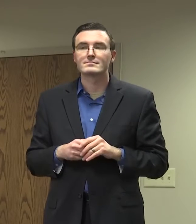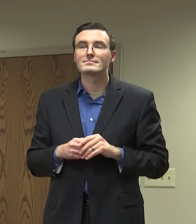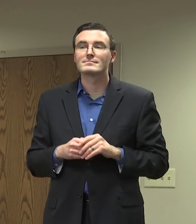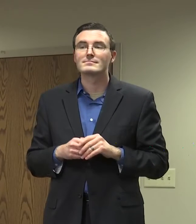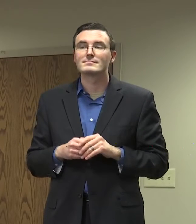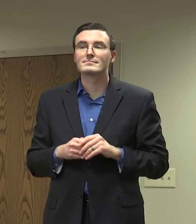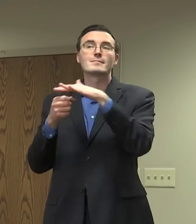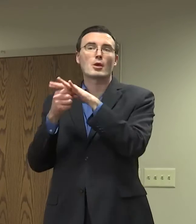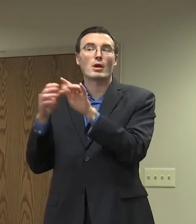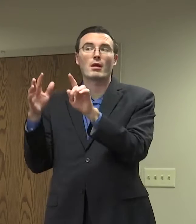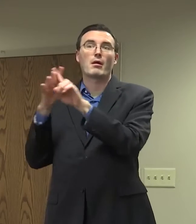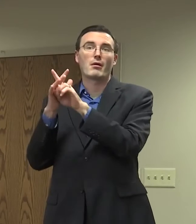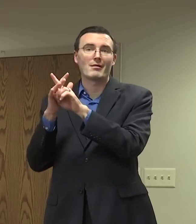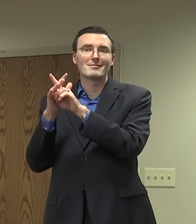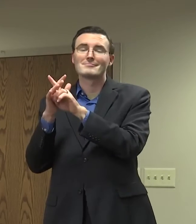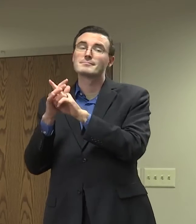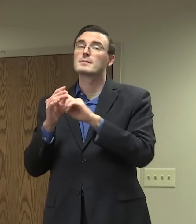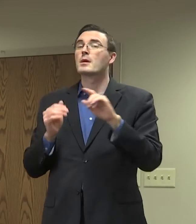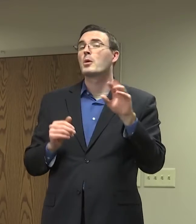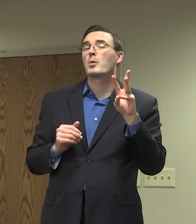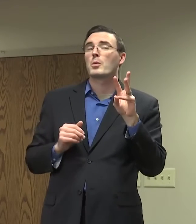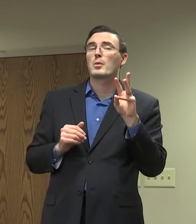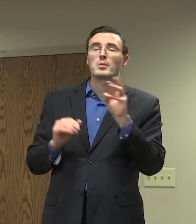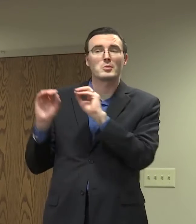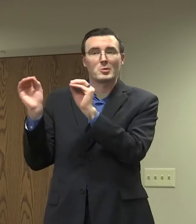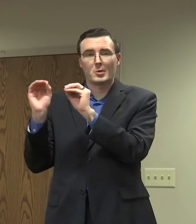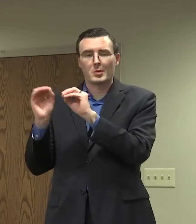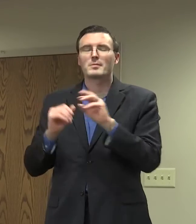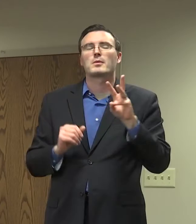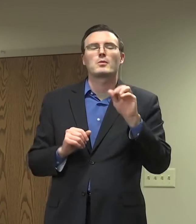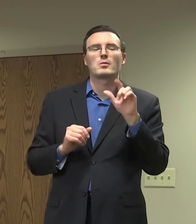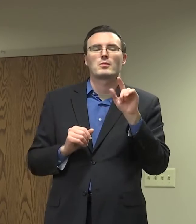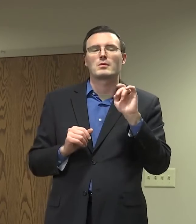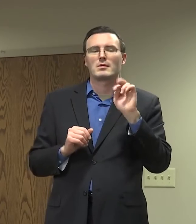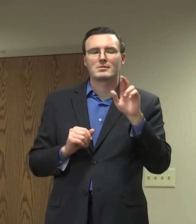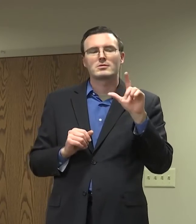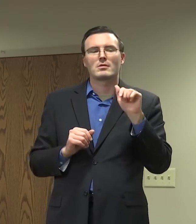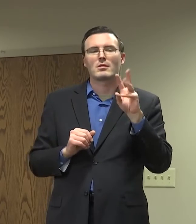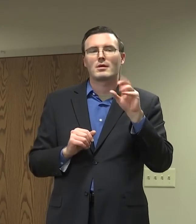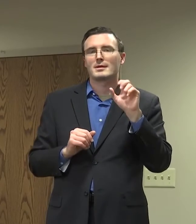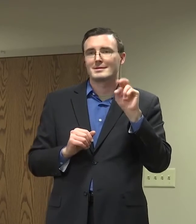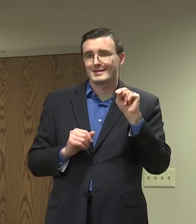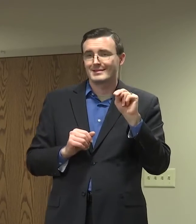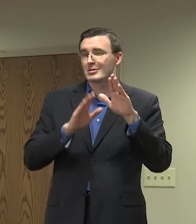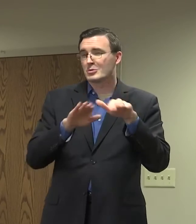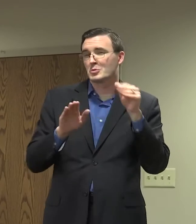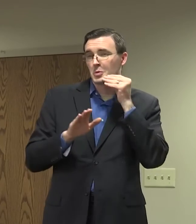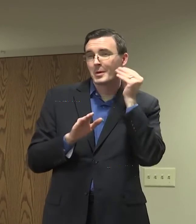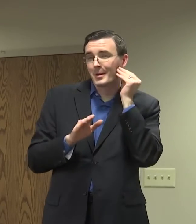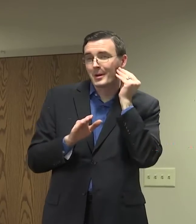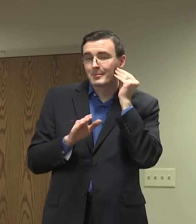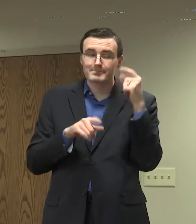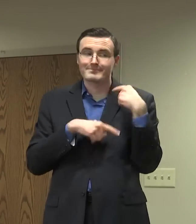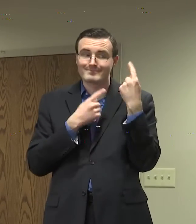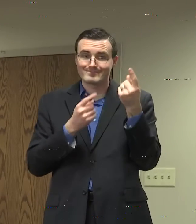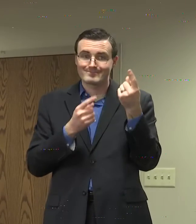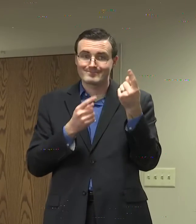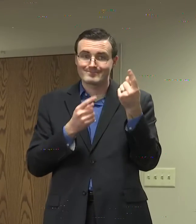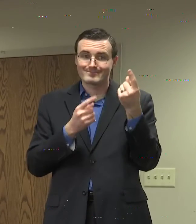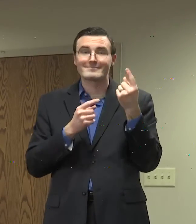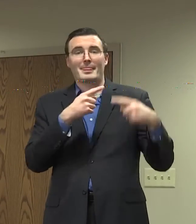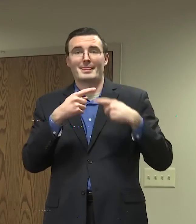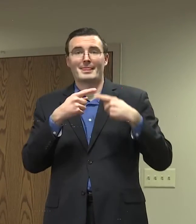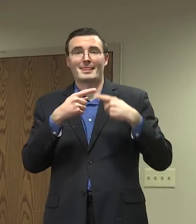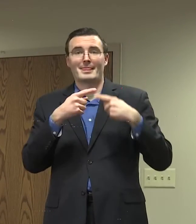Walter Lawson should be congratulated. They've completed two incubation period without any new cases. So we applaud the hard work of that.